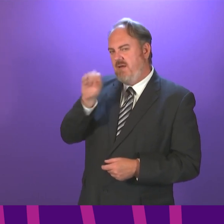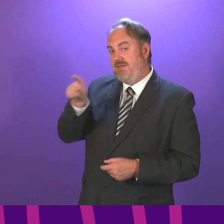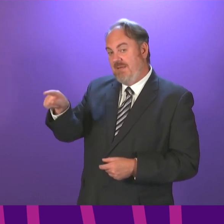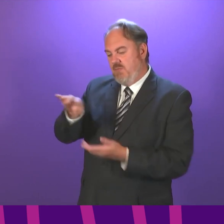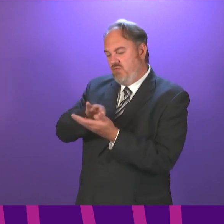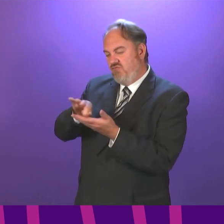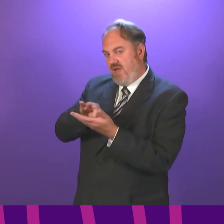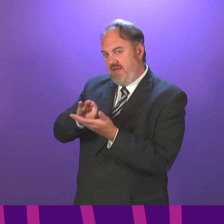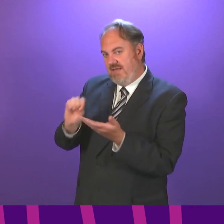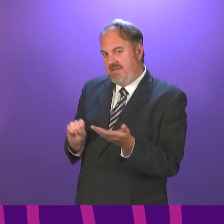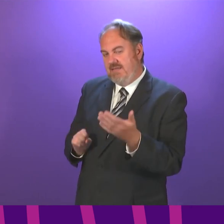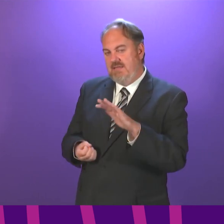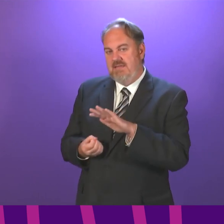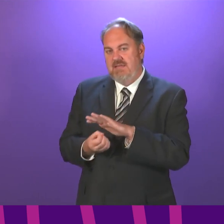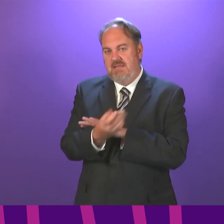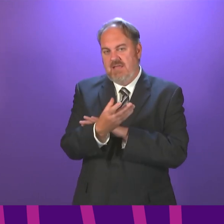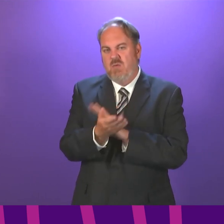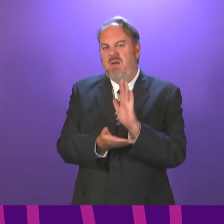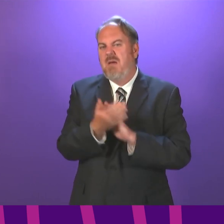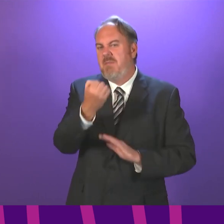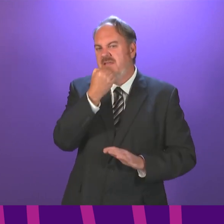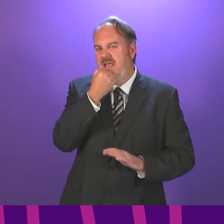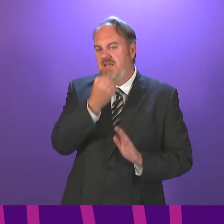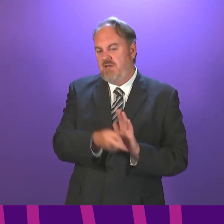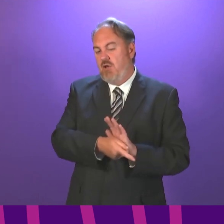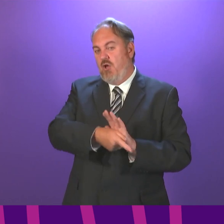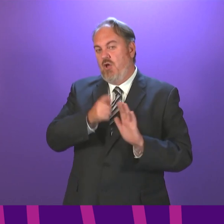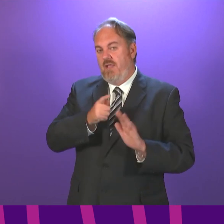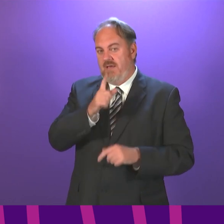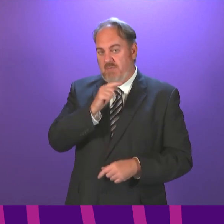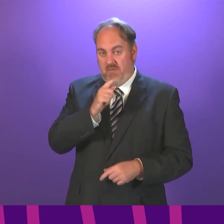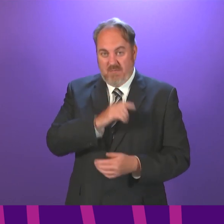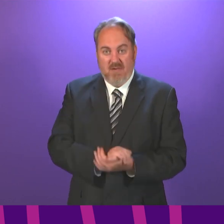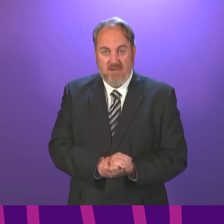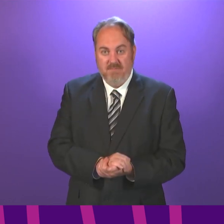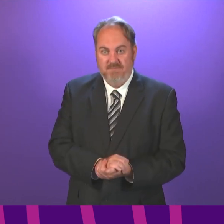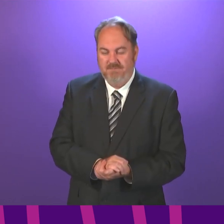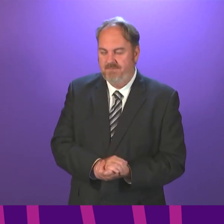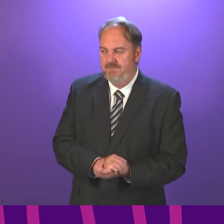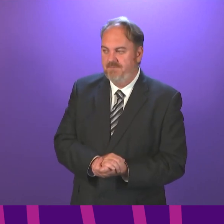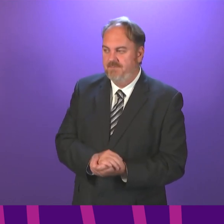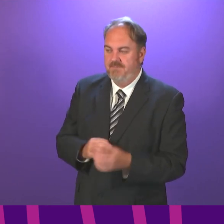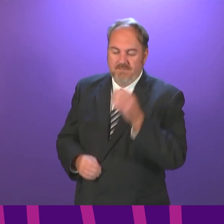as quickly as he is able to do so, having given the issues the proper consideration that they merit.